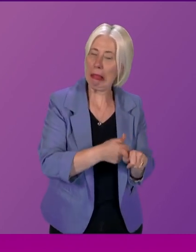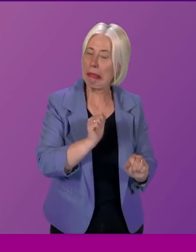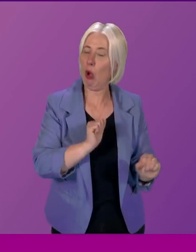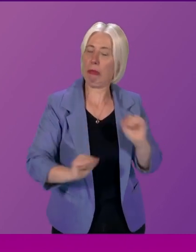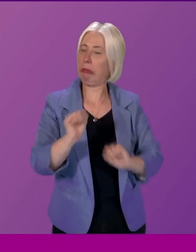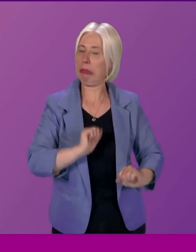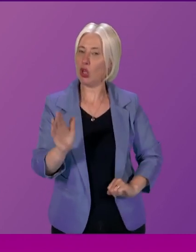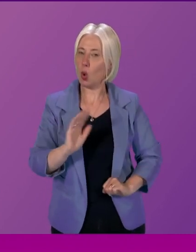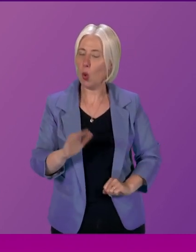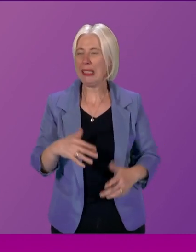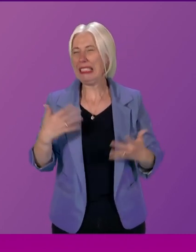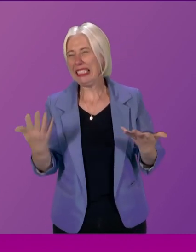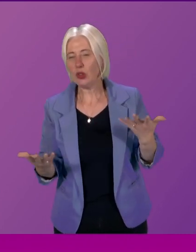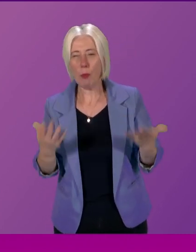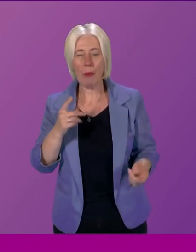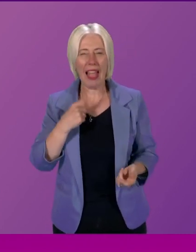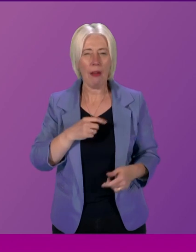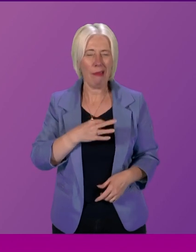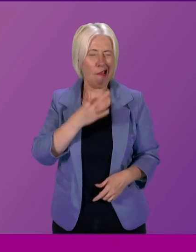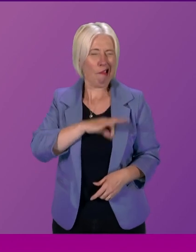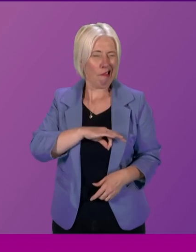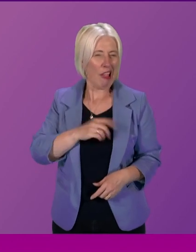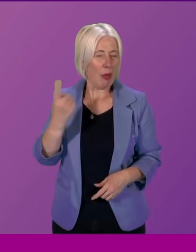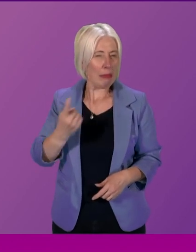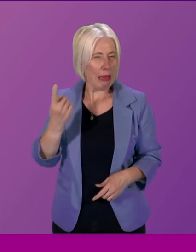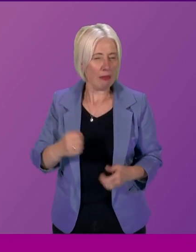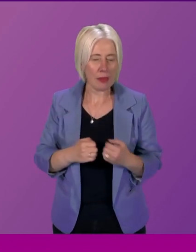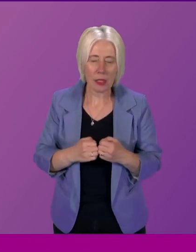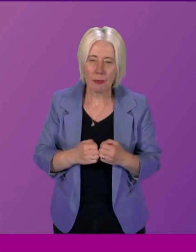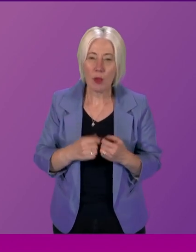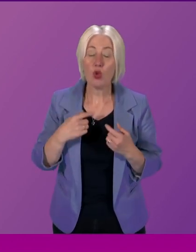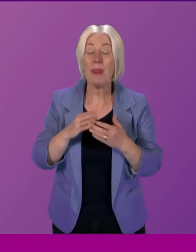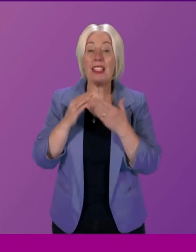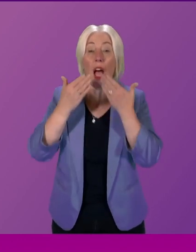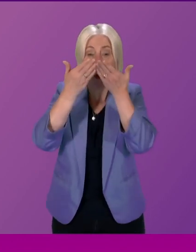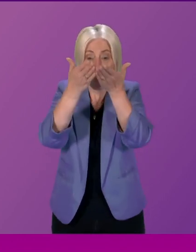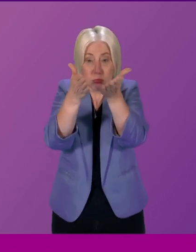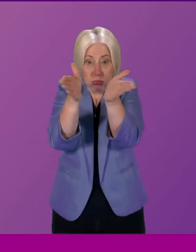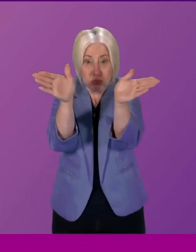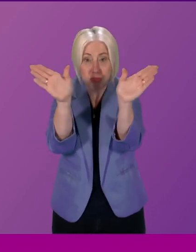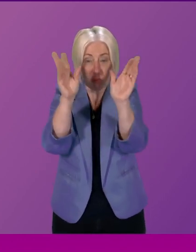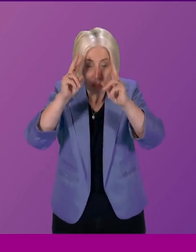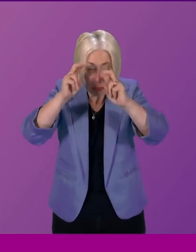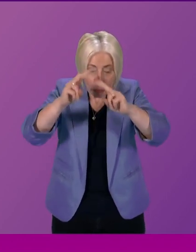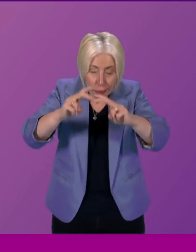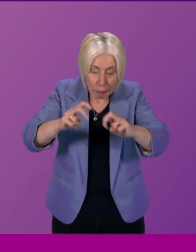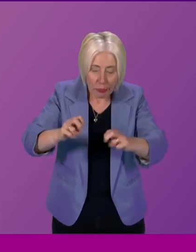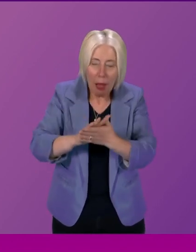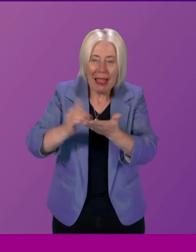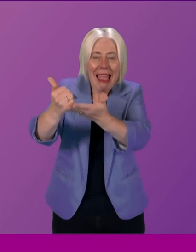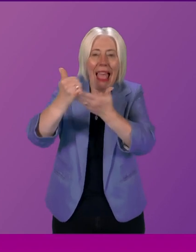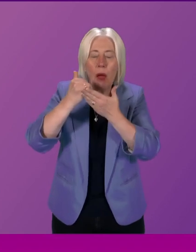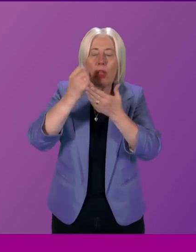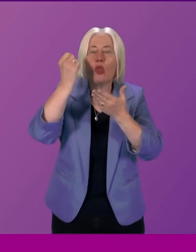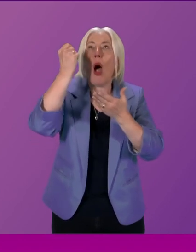the law being examined I think that widening our scrutiny can only help in our collective understanding of issues